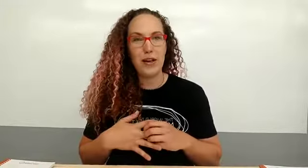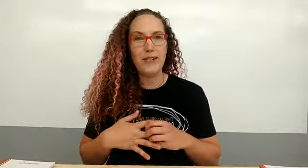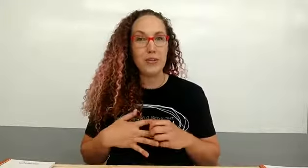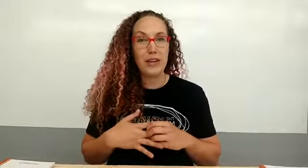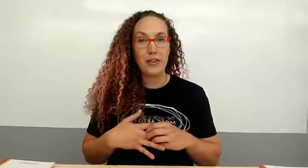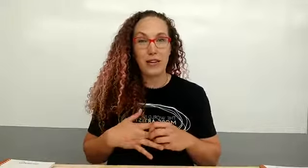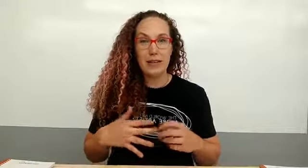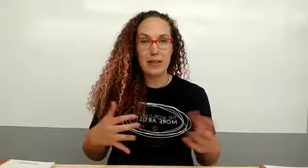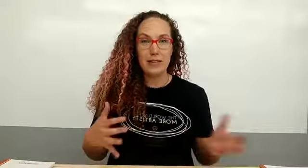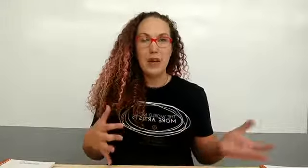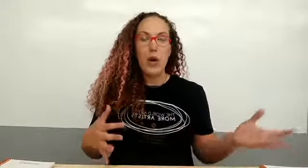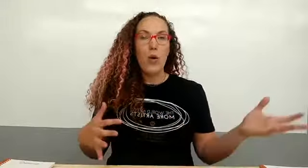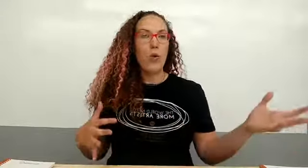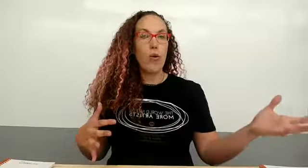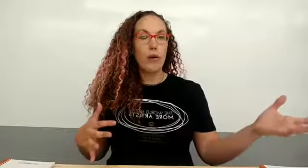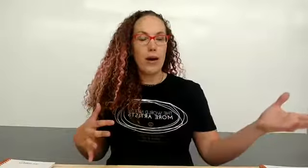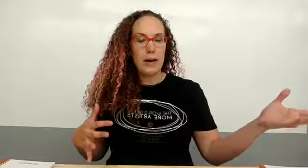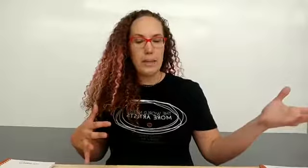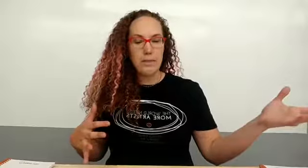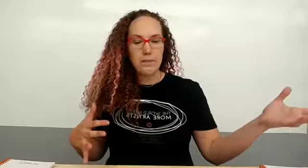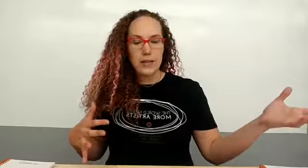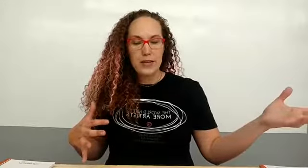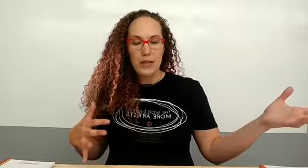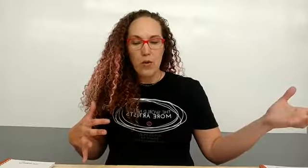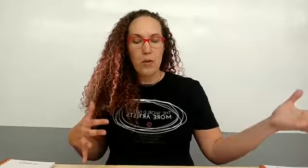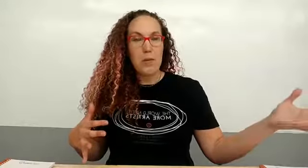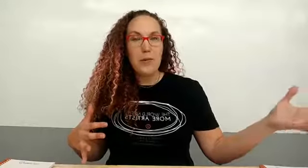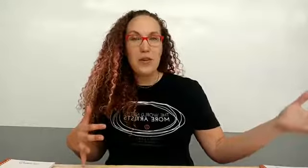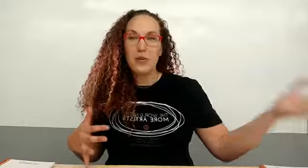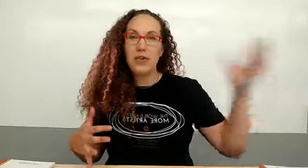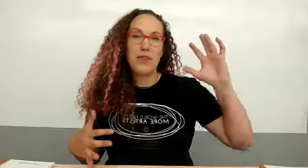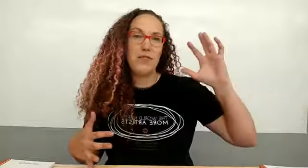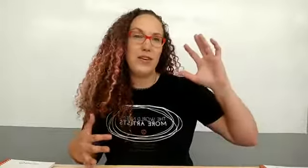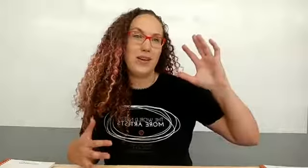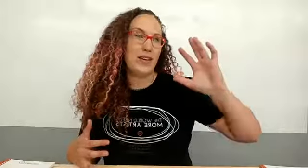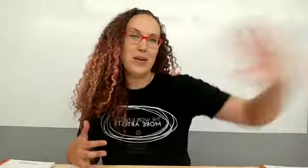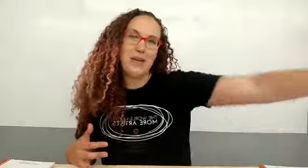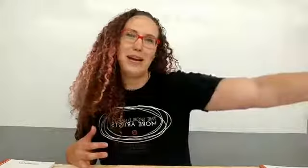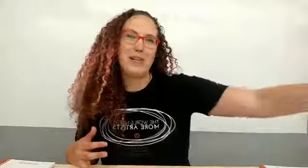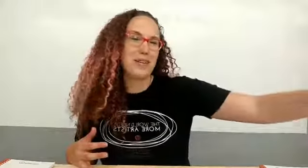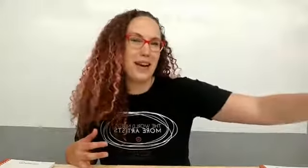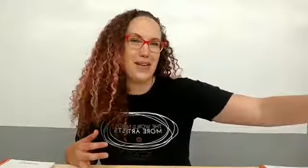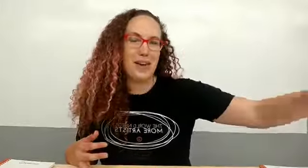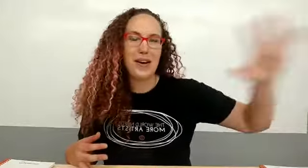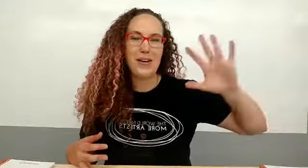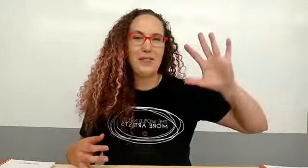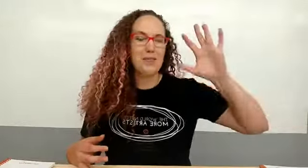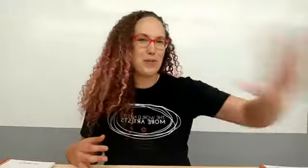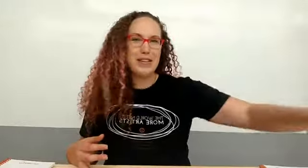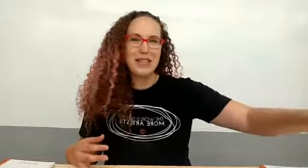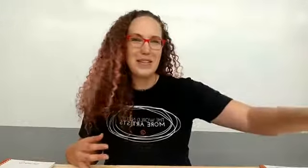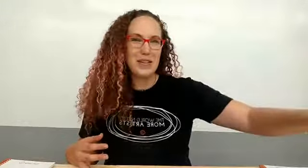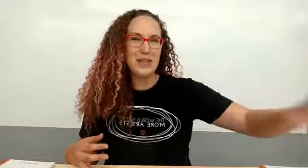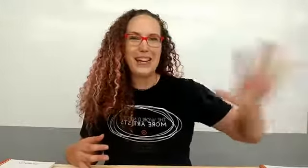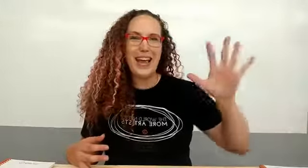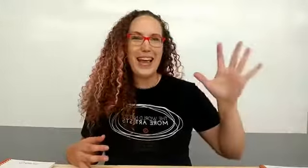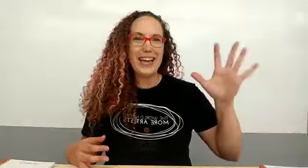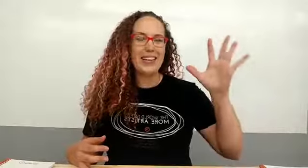every week for classes or um or maybe you live you know in my hometown of Bloomington Illinois and